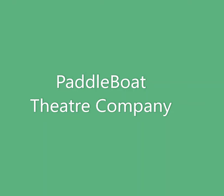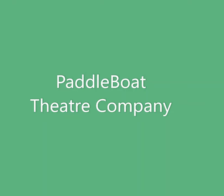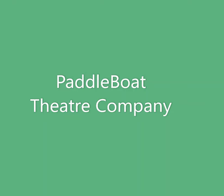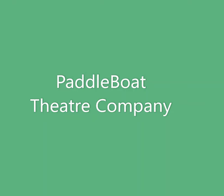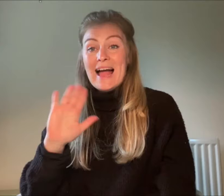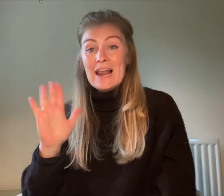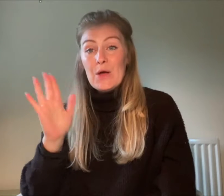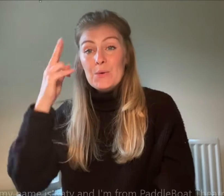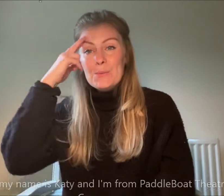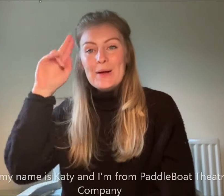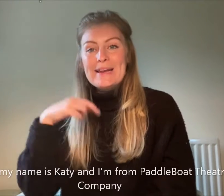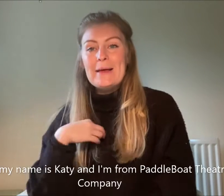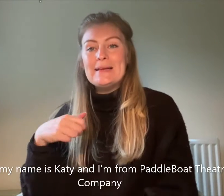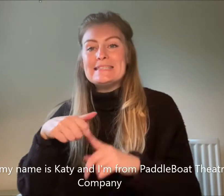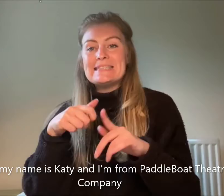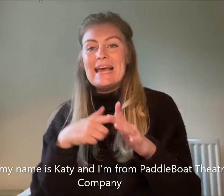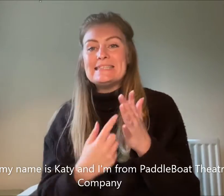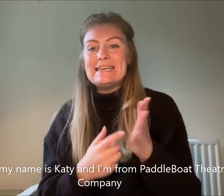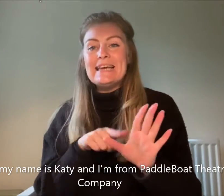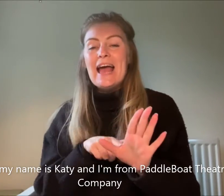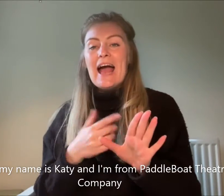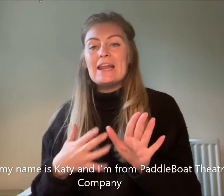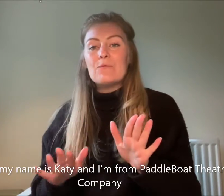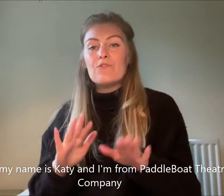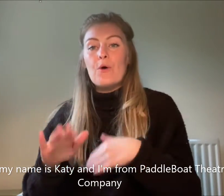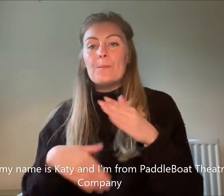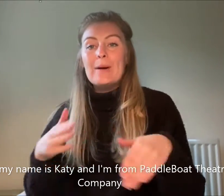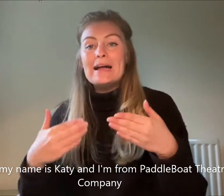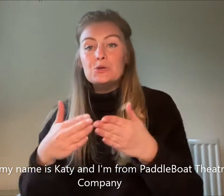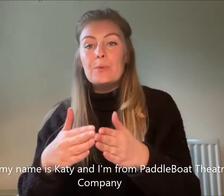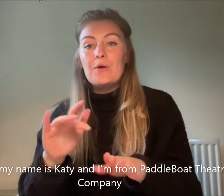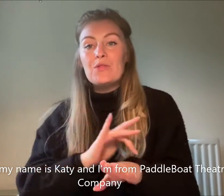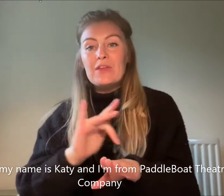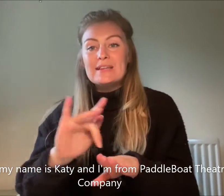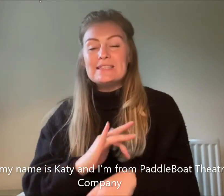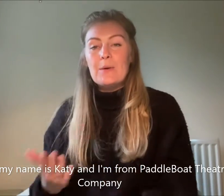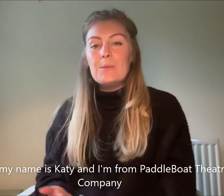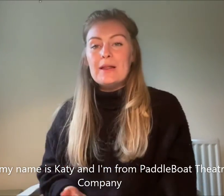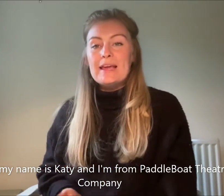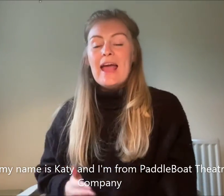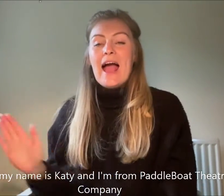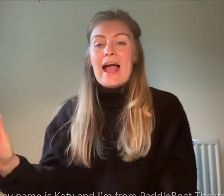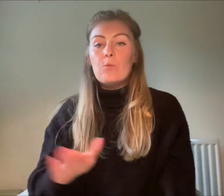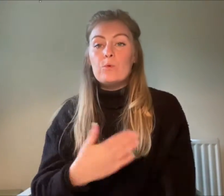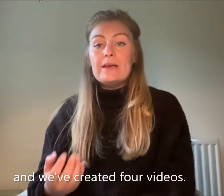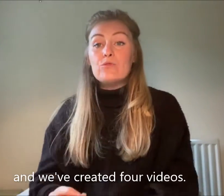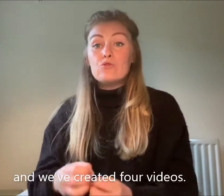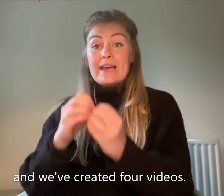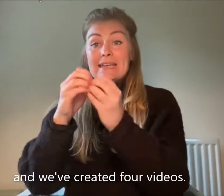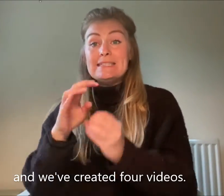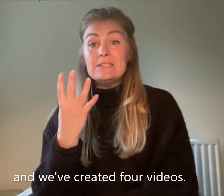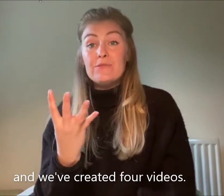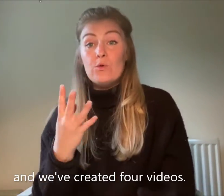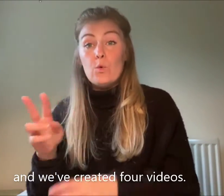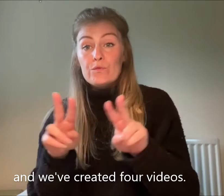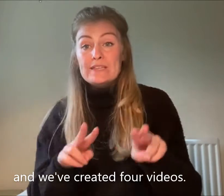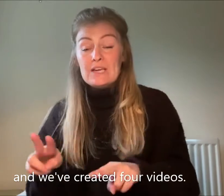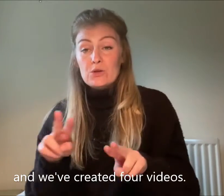Hello, my name is Katie and I'm from Paddleboat Theatre Company and we've created four videos.